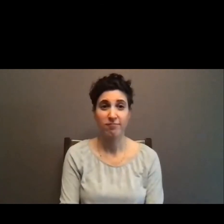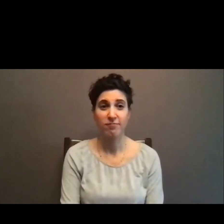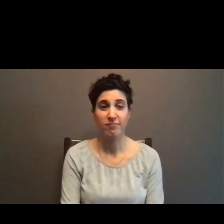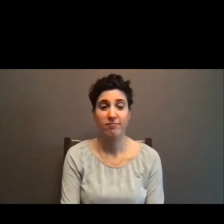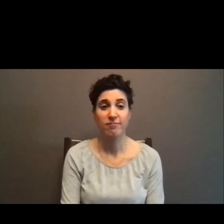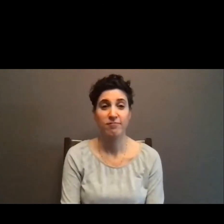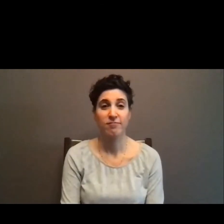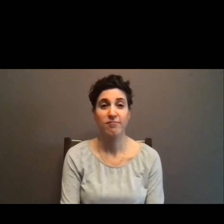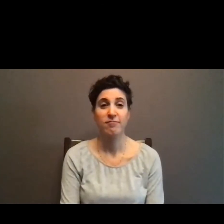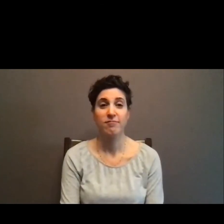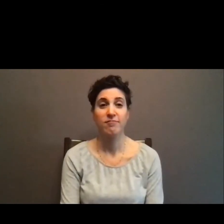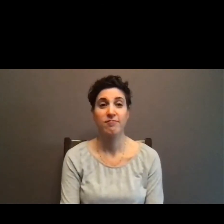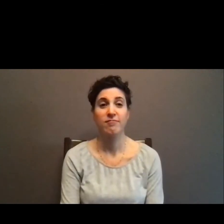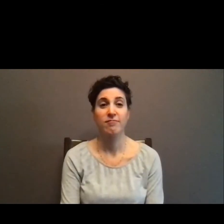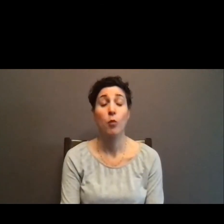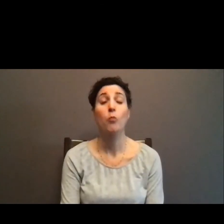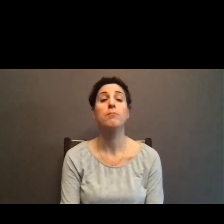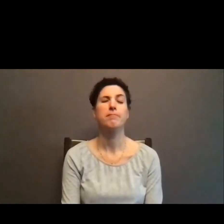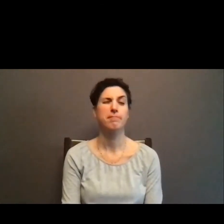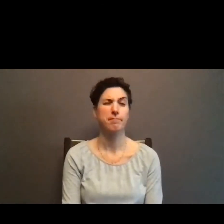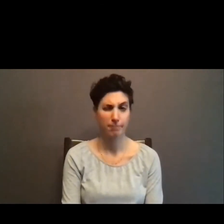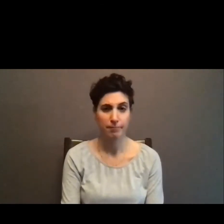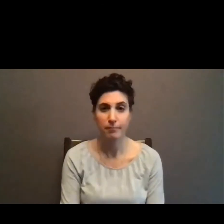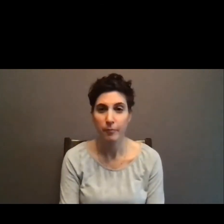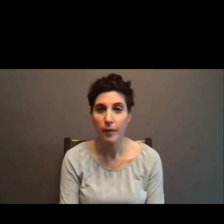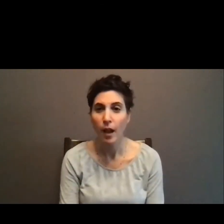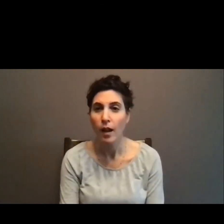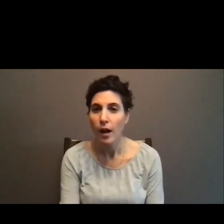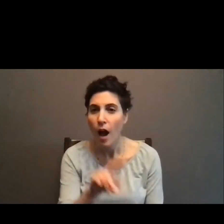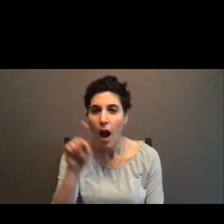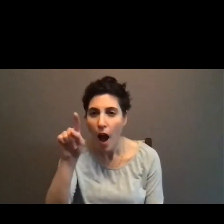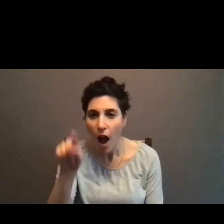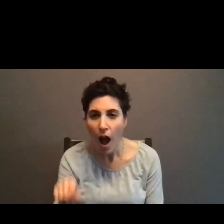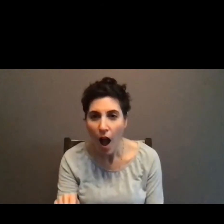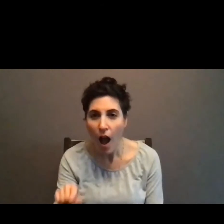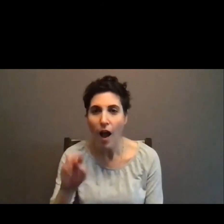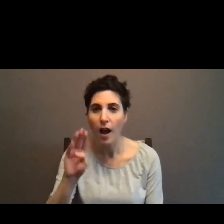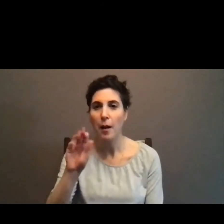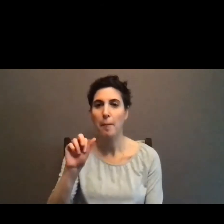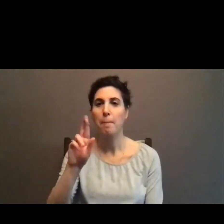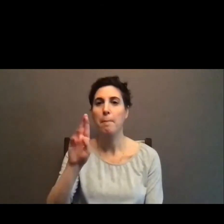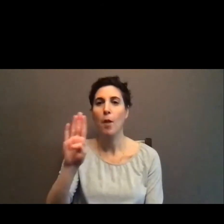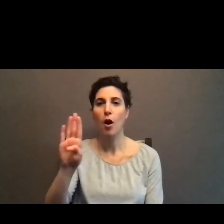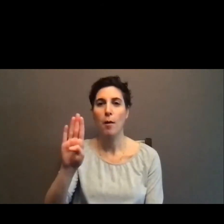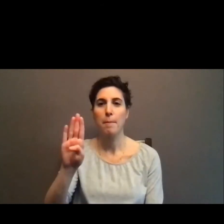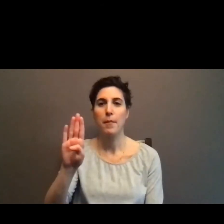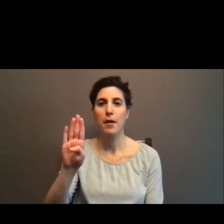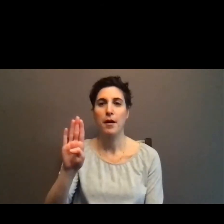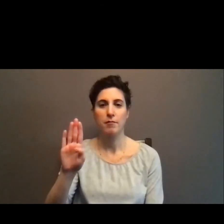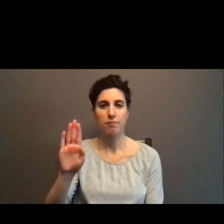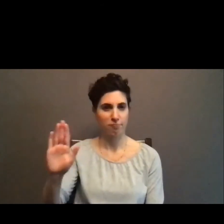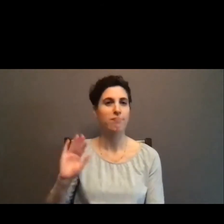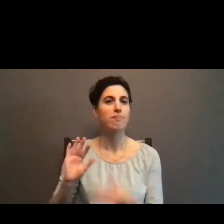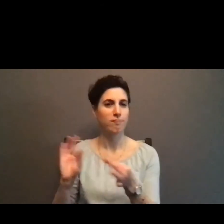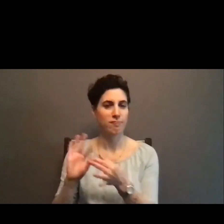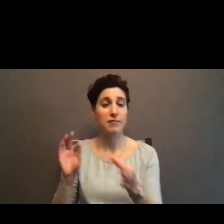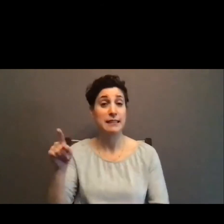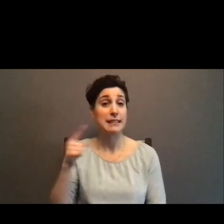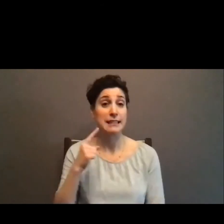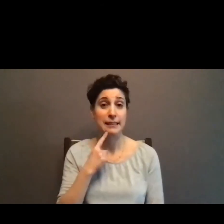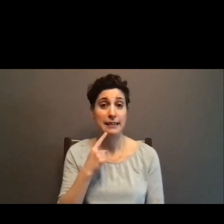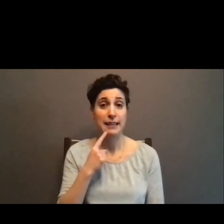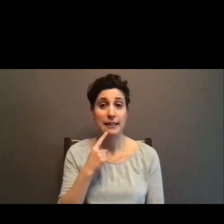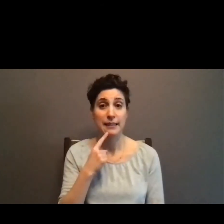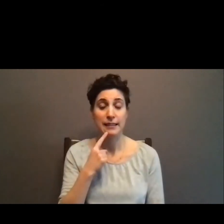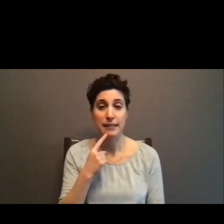oh, hang on, uh, there's a comment from Barb, um, she said, I love